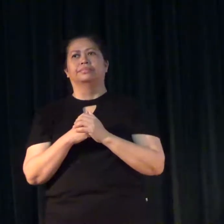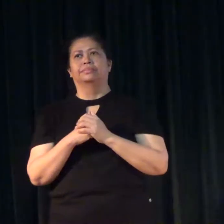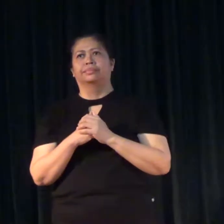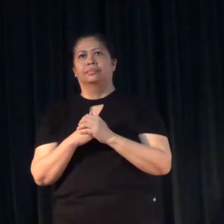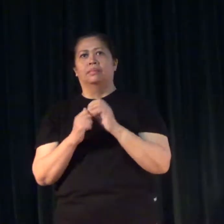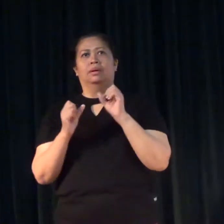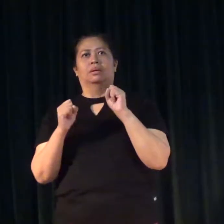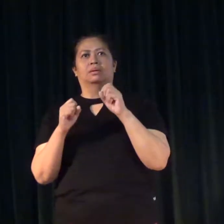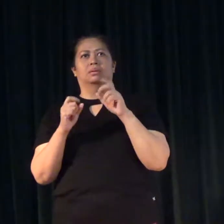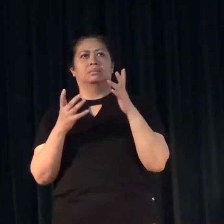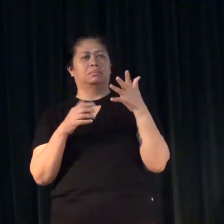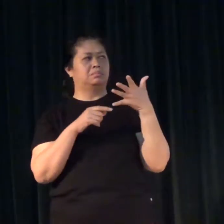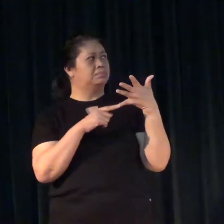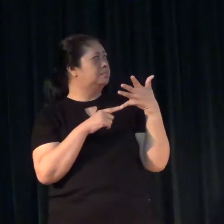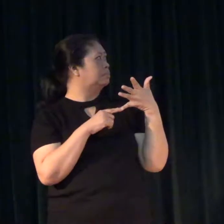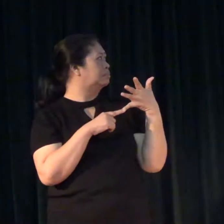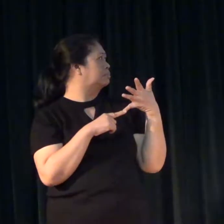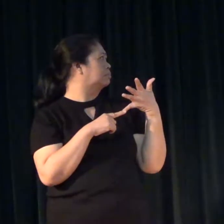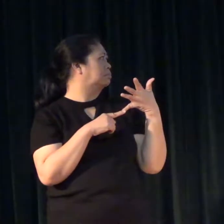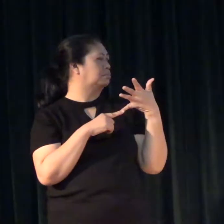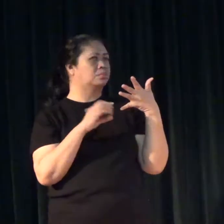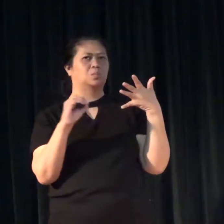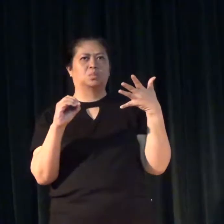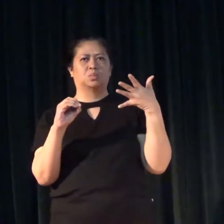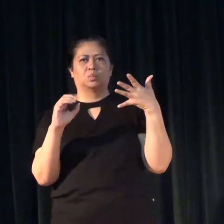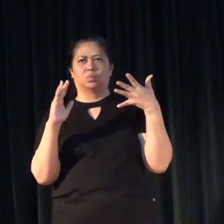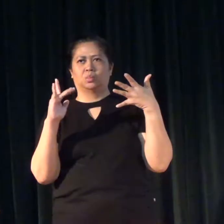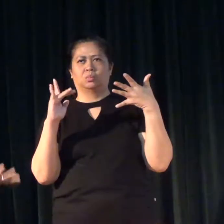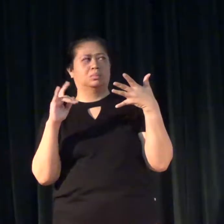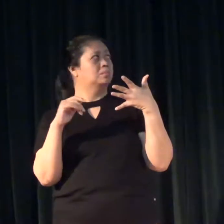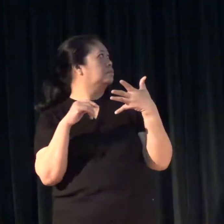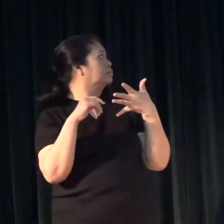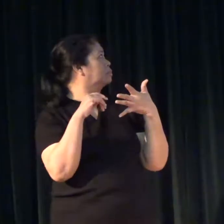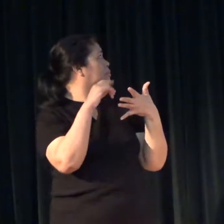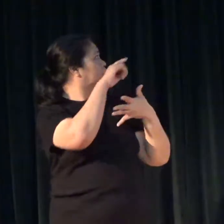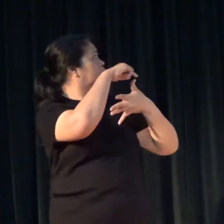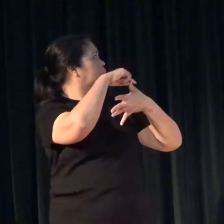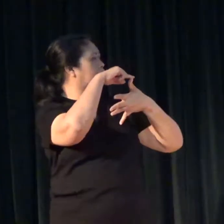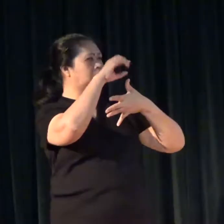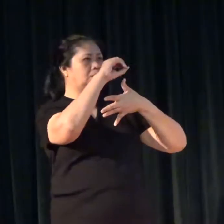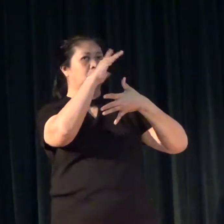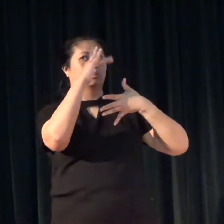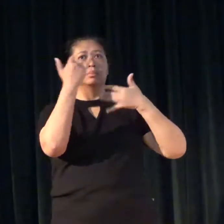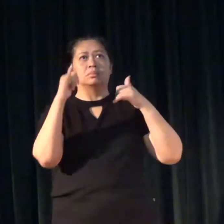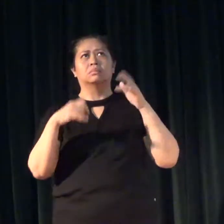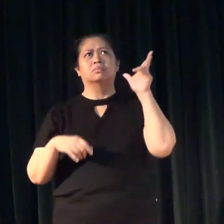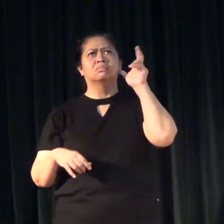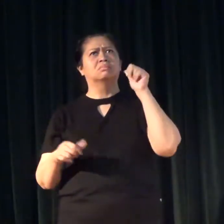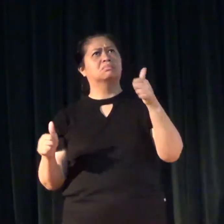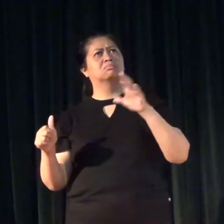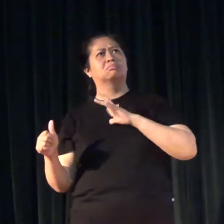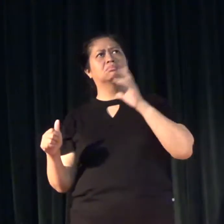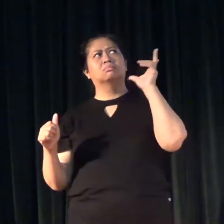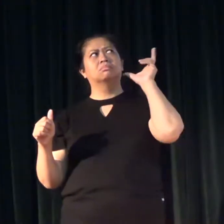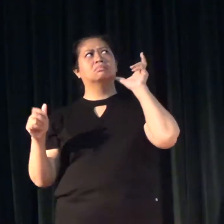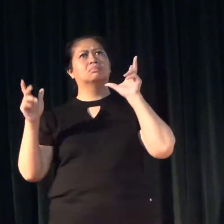So insignificant would be 0 to 25 decibels. So if you may still hear